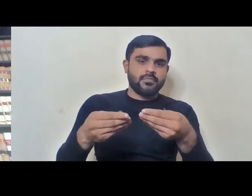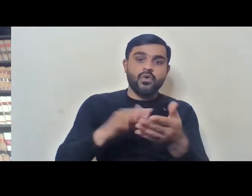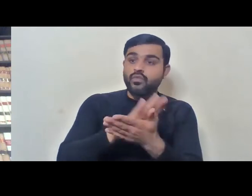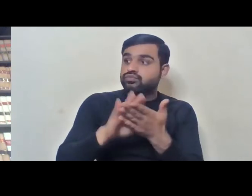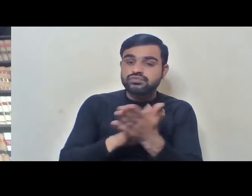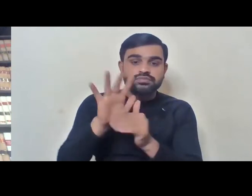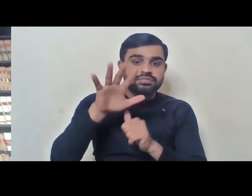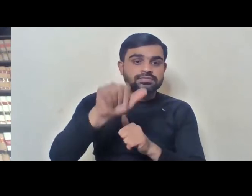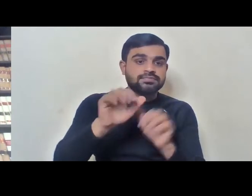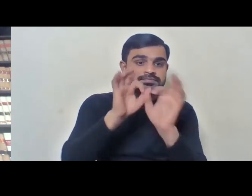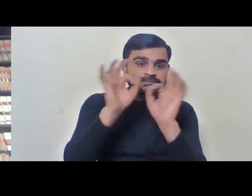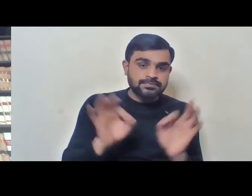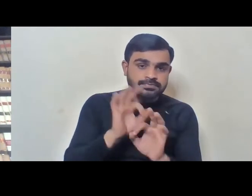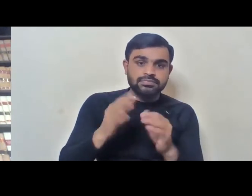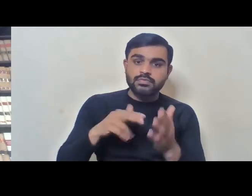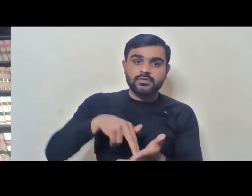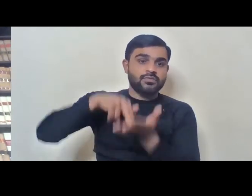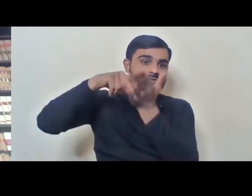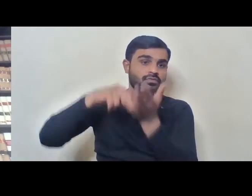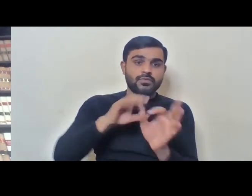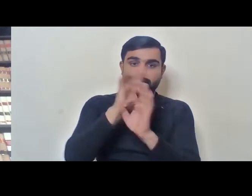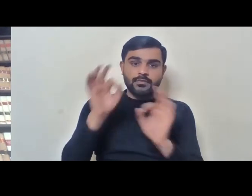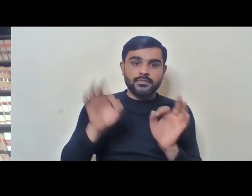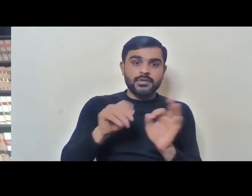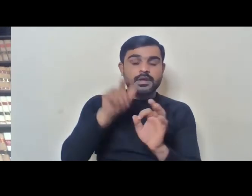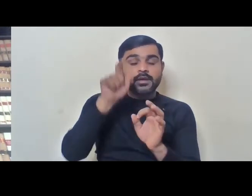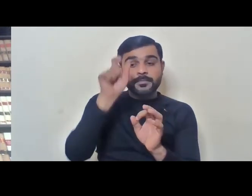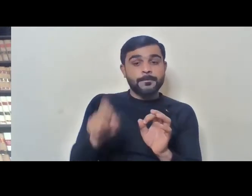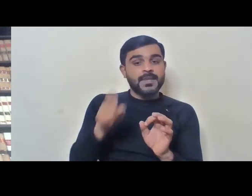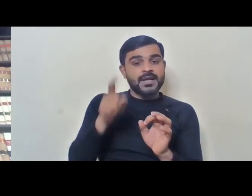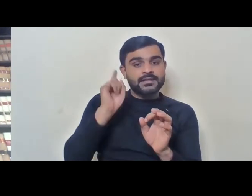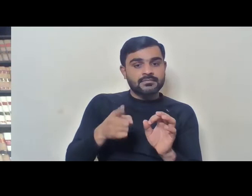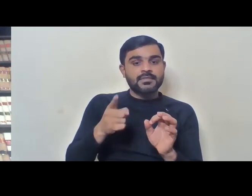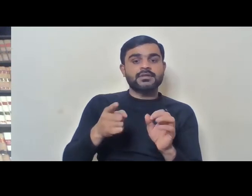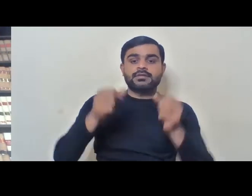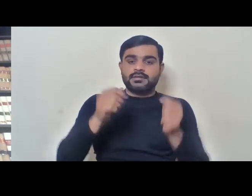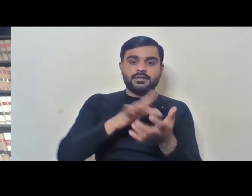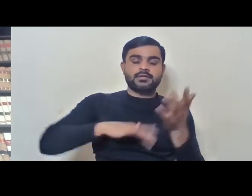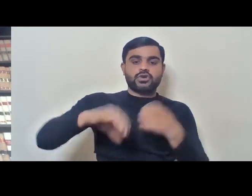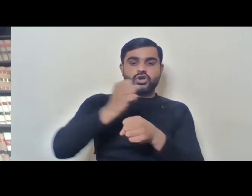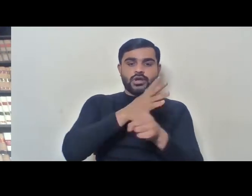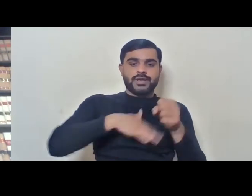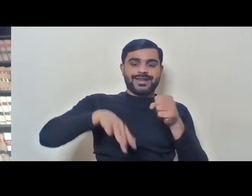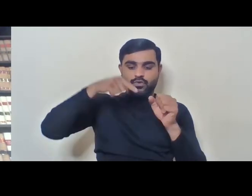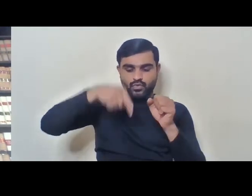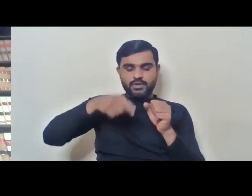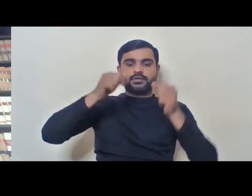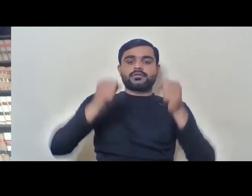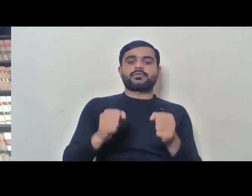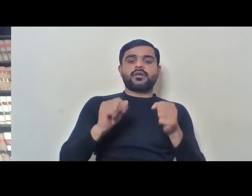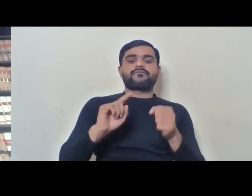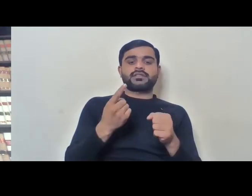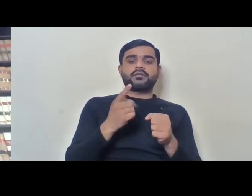access, and there is no lift and that person should be given a sitting area on the ground floor so that that person is not then